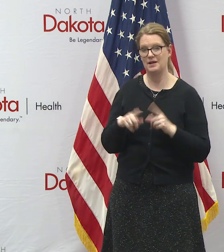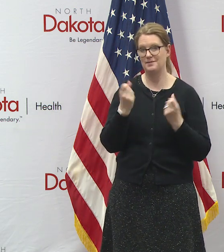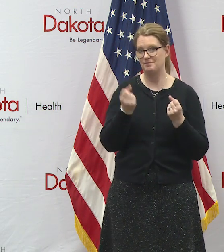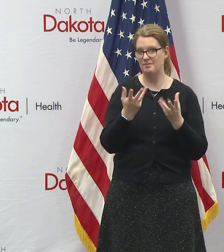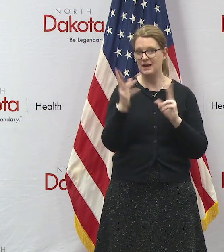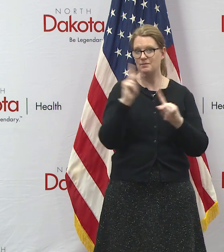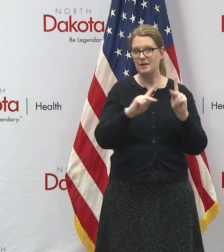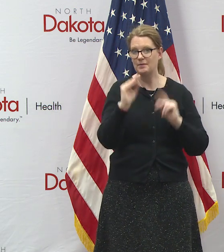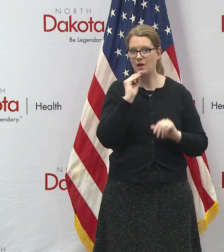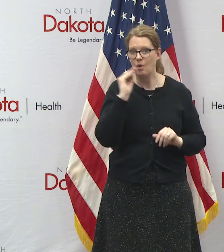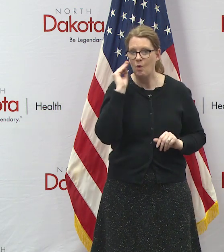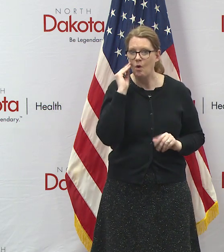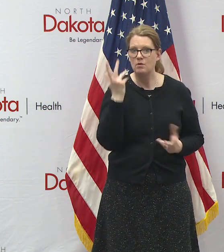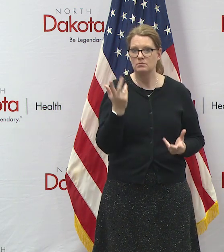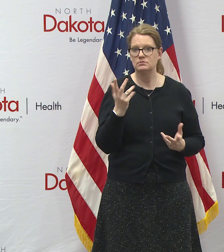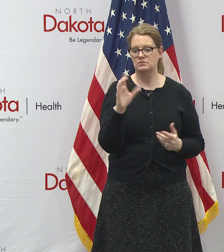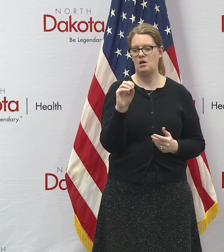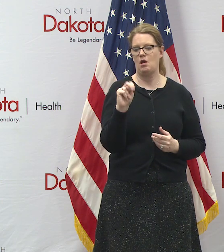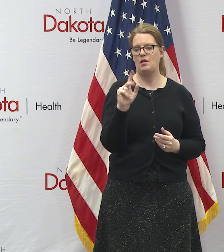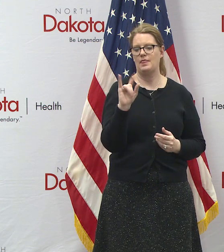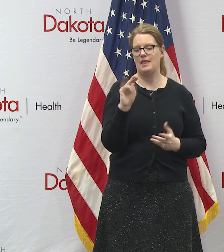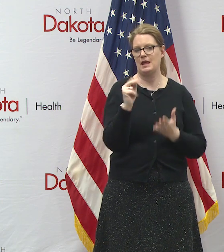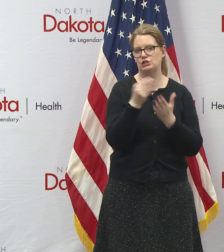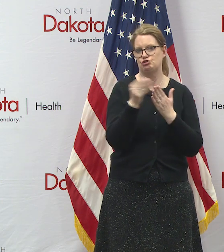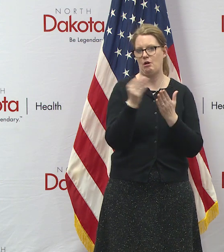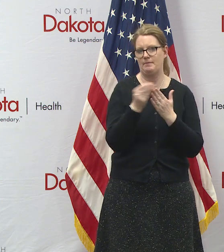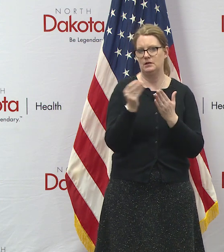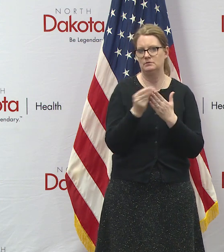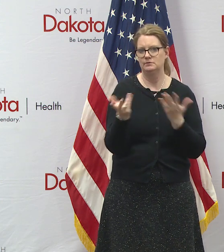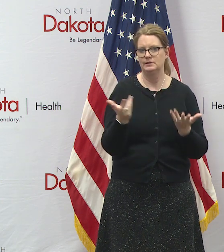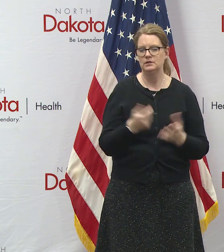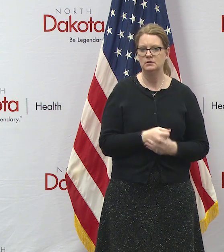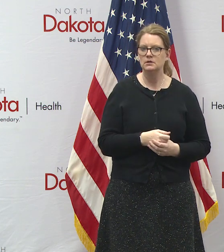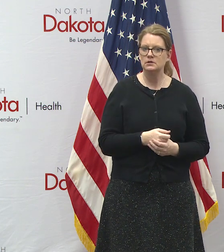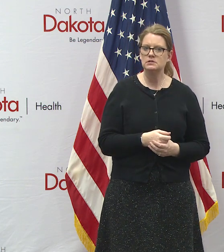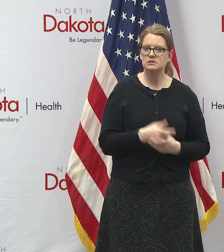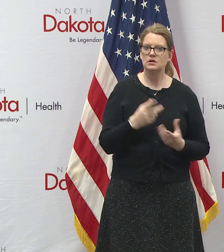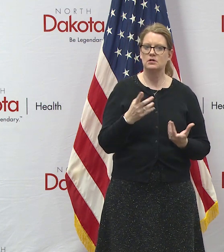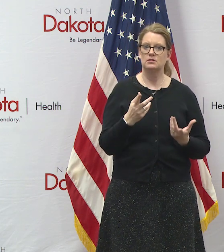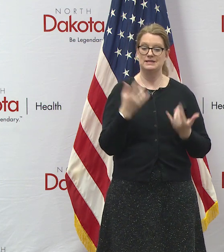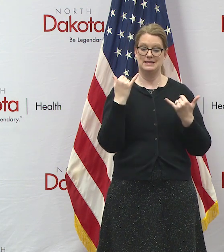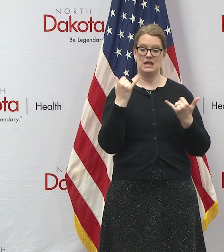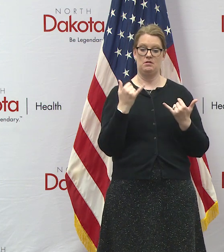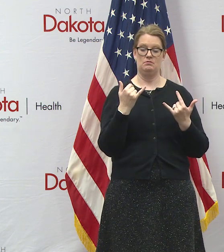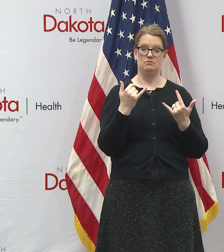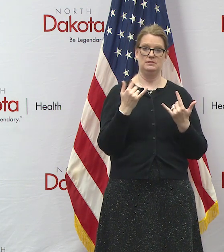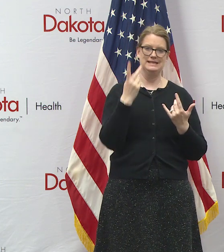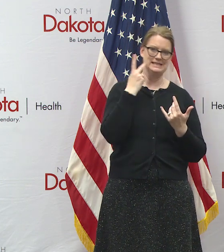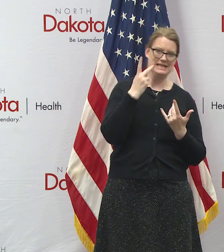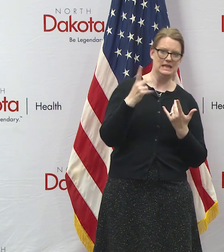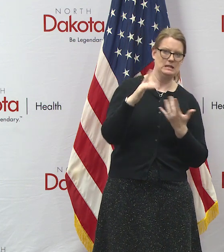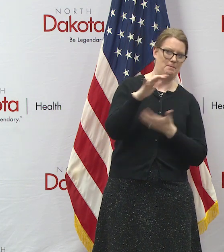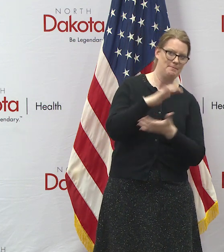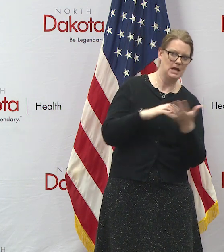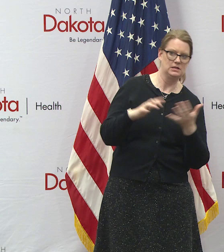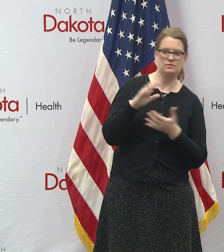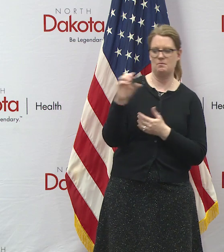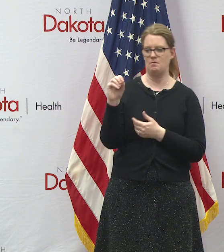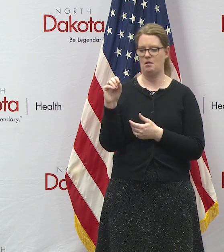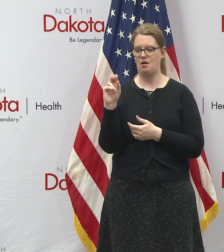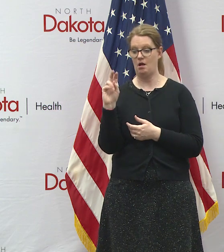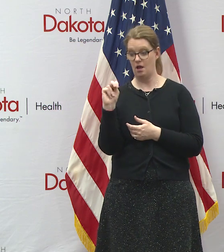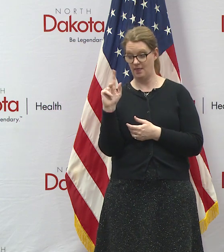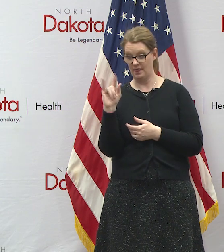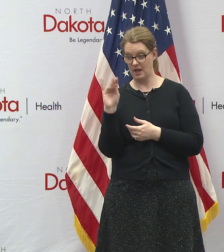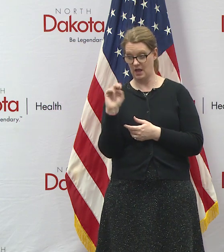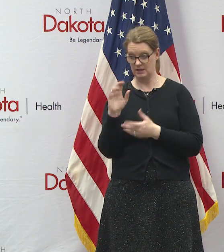at home are are doing a lot of online purchasing and so it'll be interesting to see the mix at the state level uh that come what comes in from